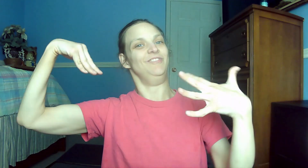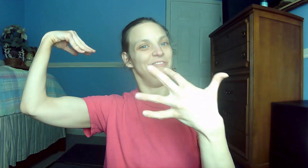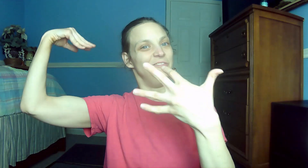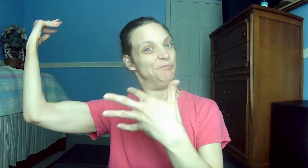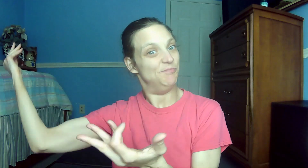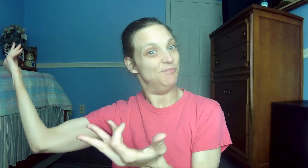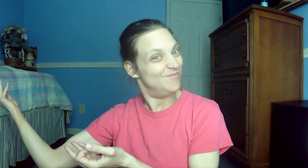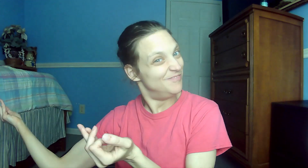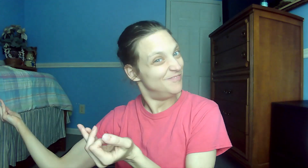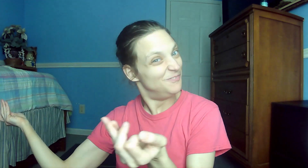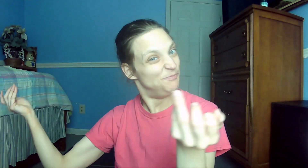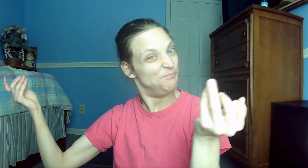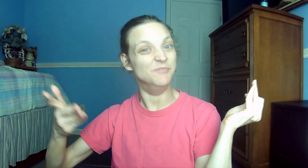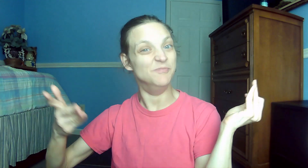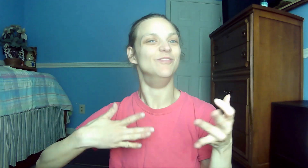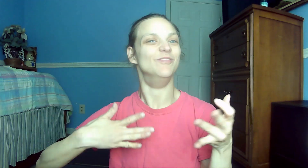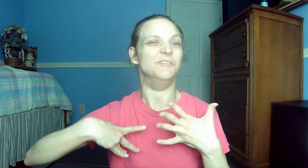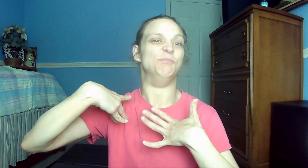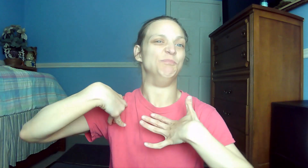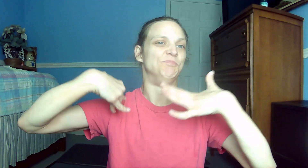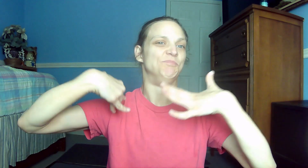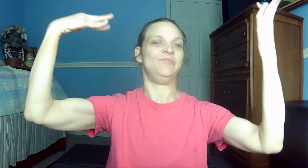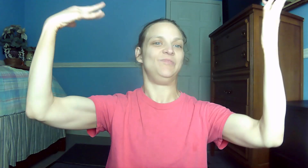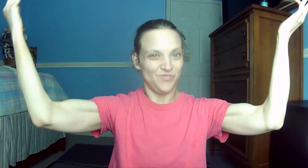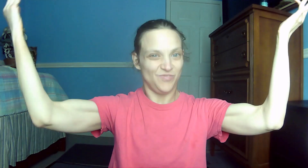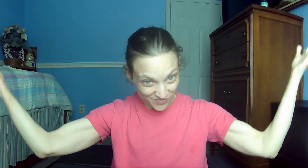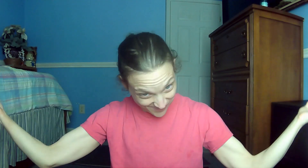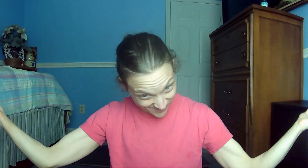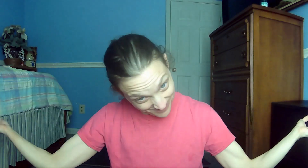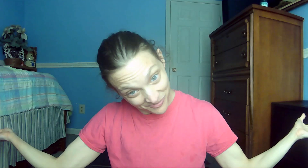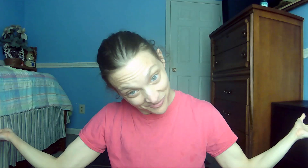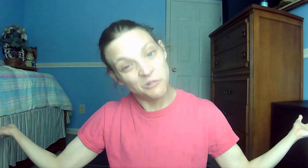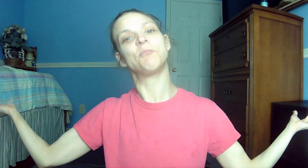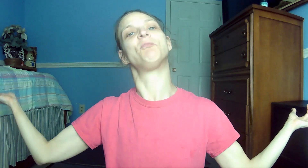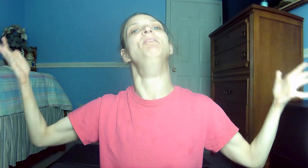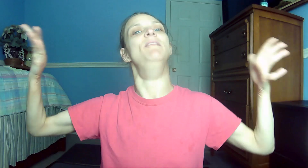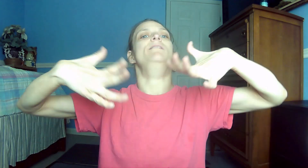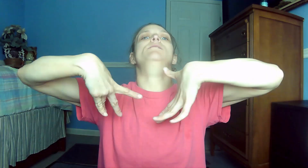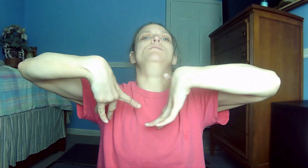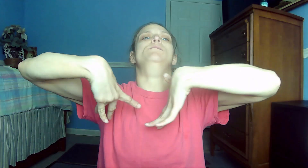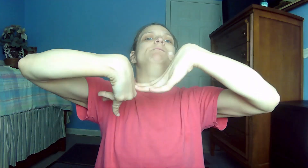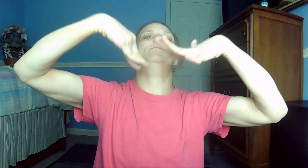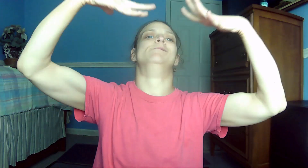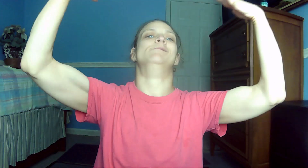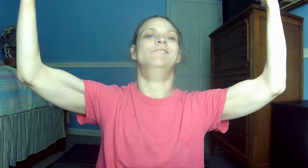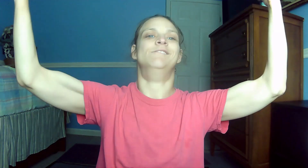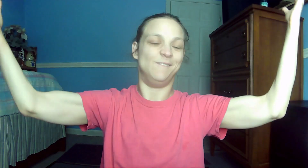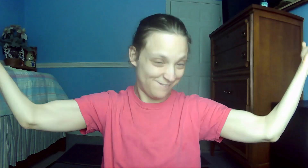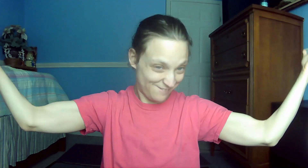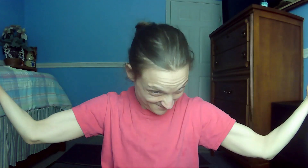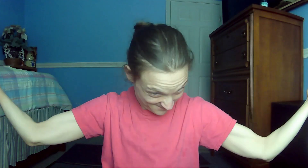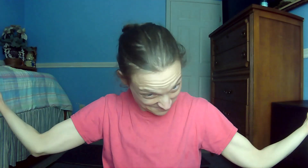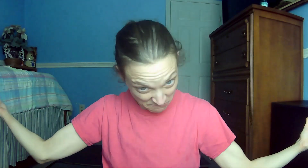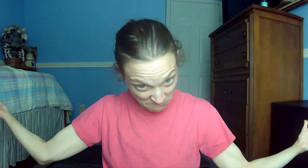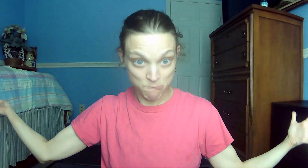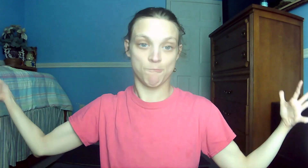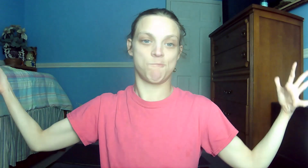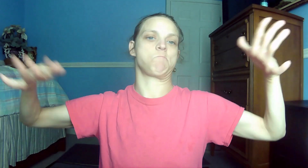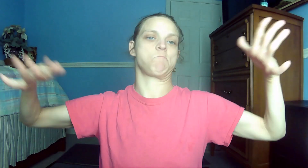law or the prophets. 9. have not come to abolish them and fulfill them. 10. Psalm 23.1 The